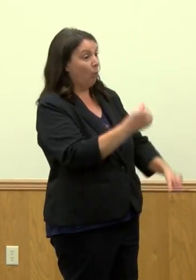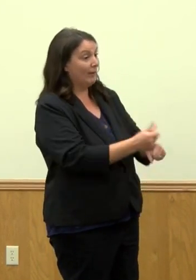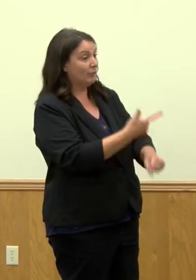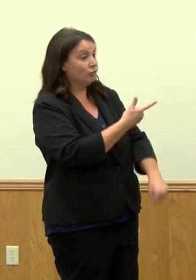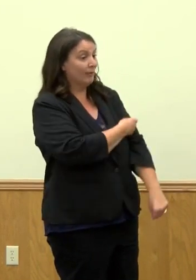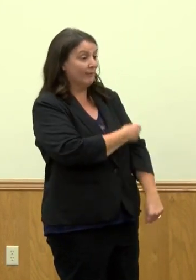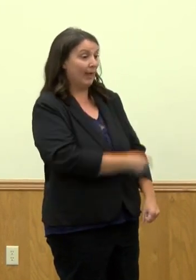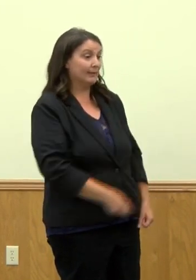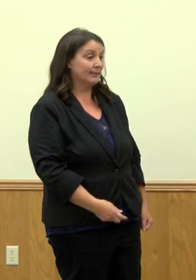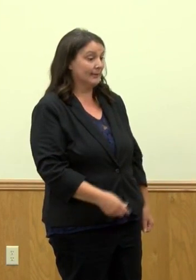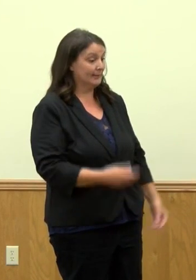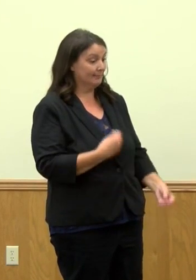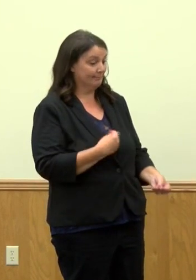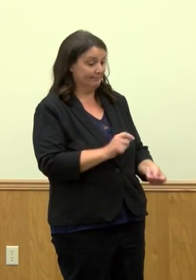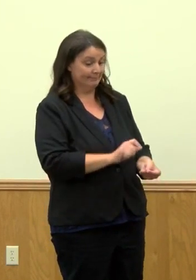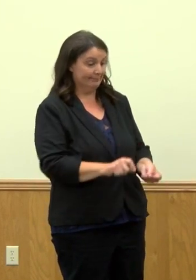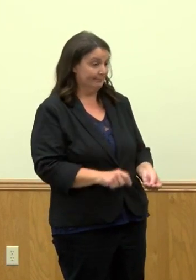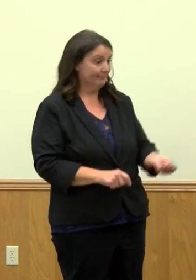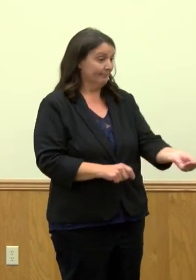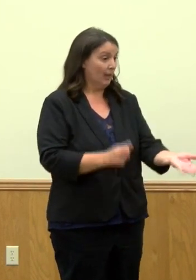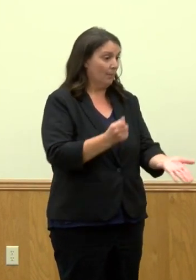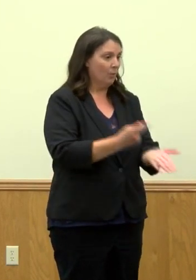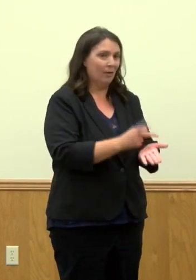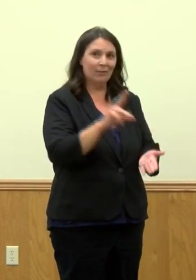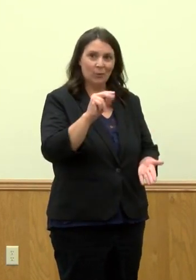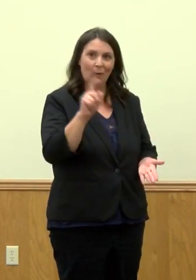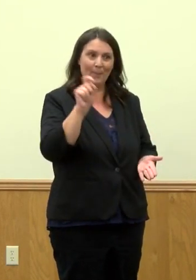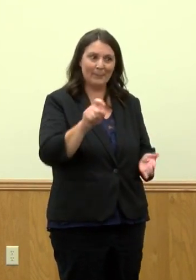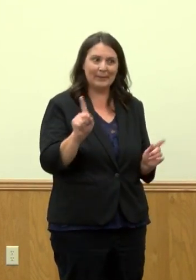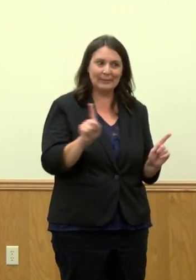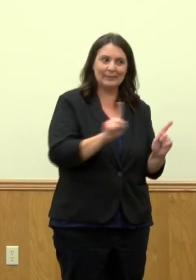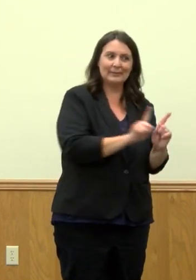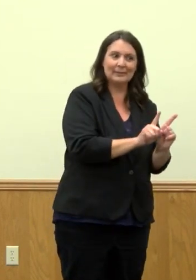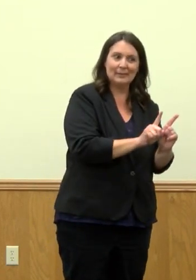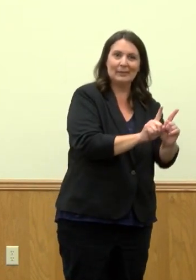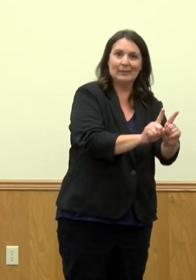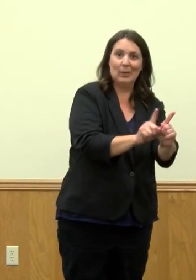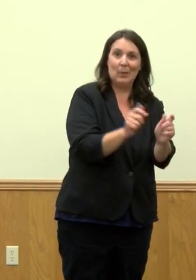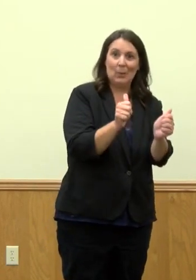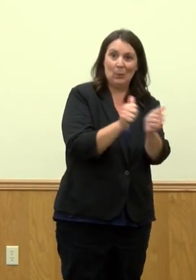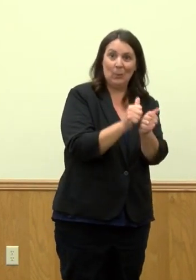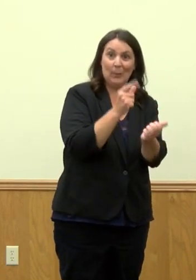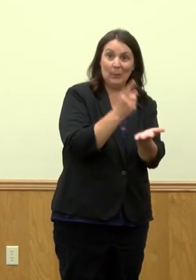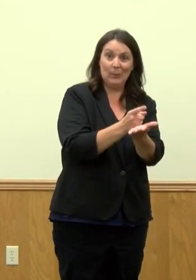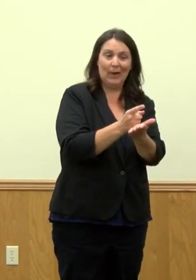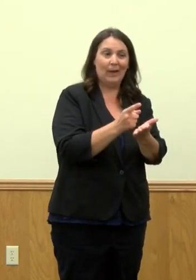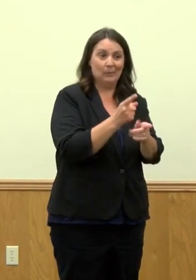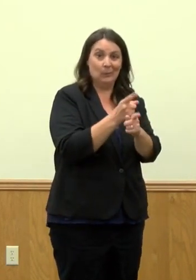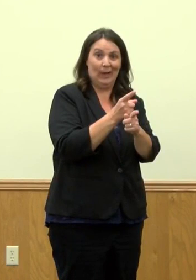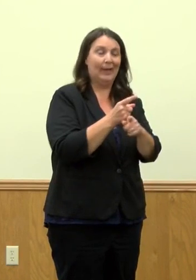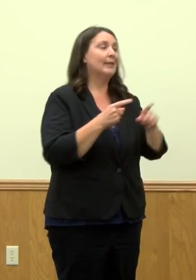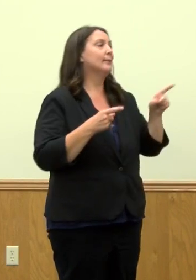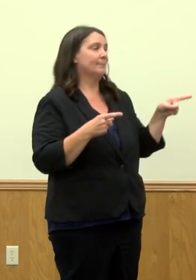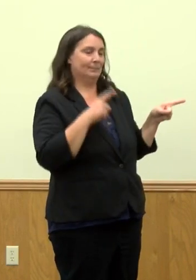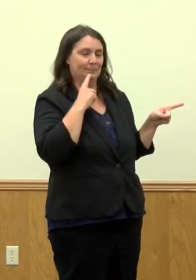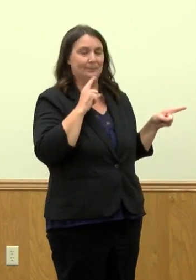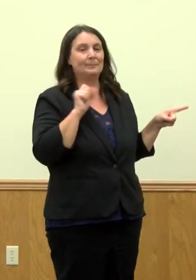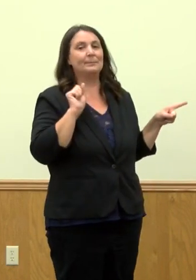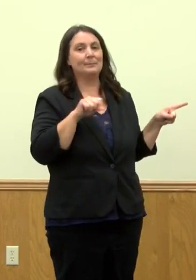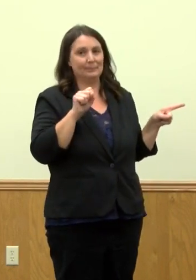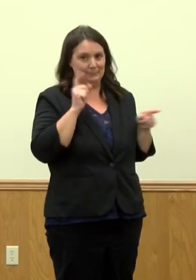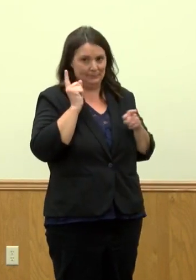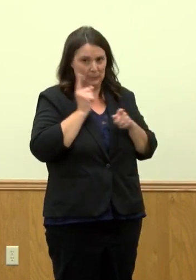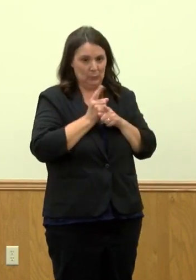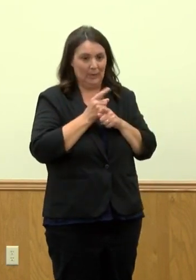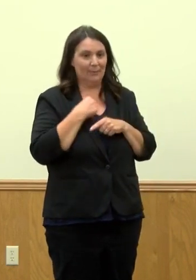We do have to walk our younger population through that. And I think we've had